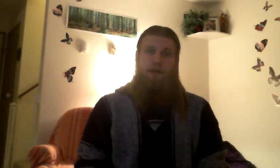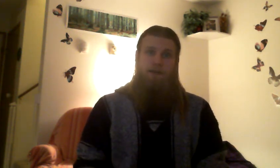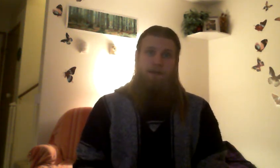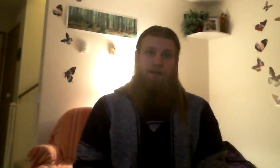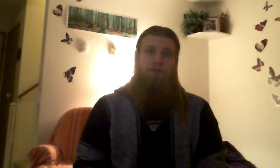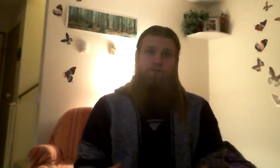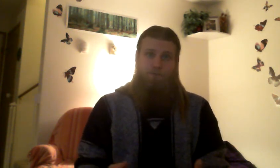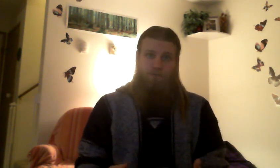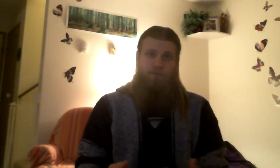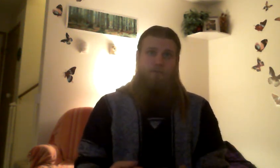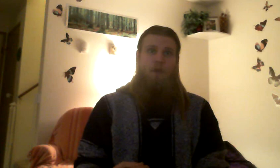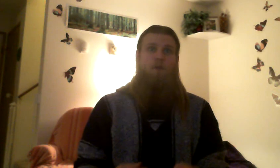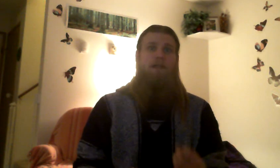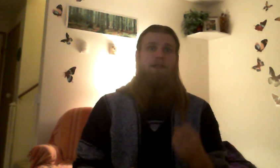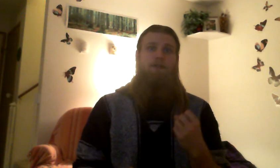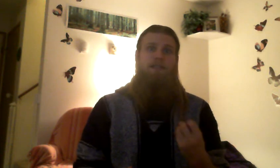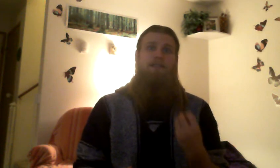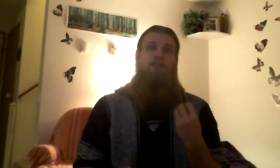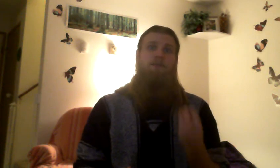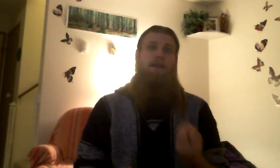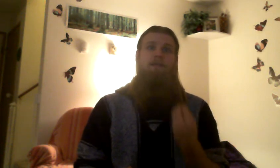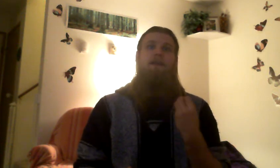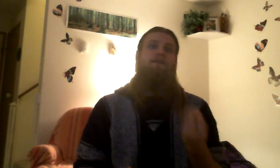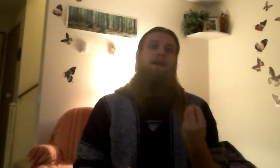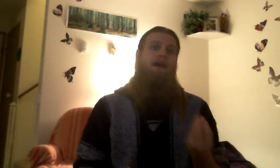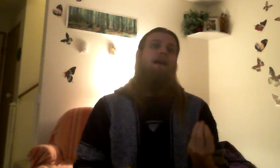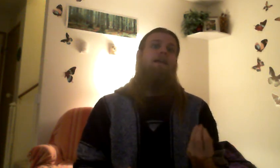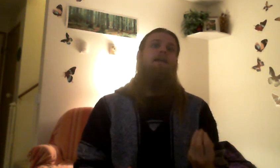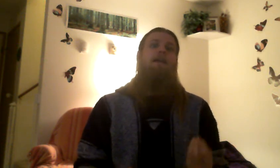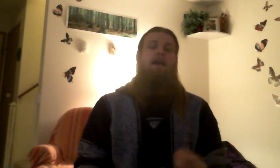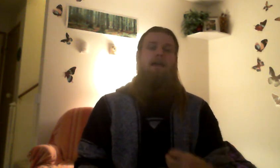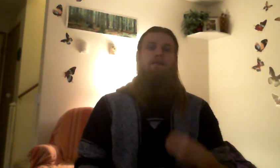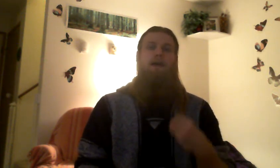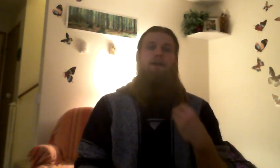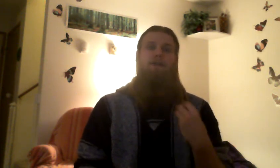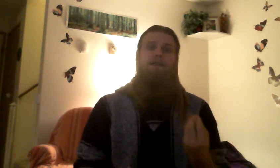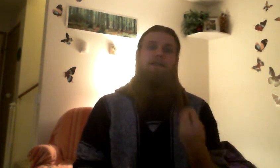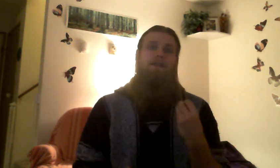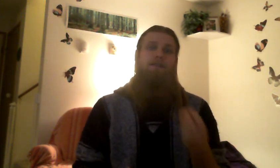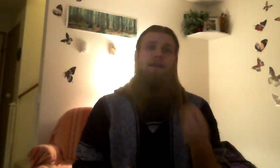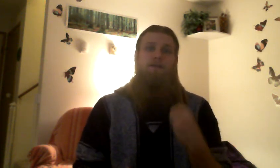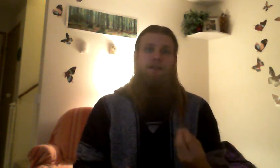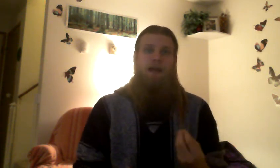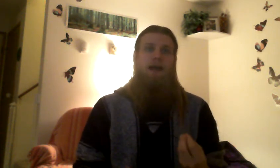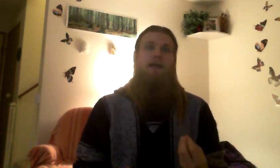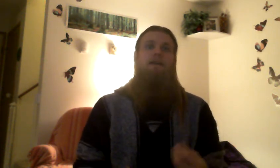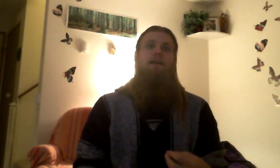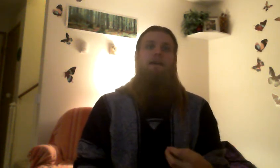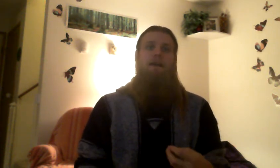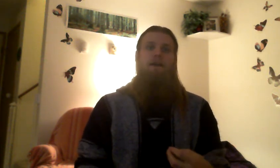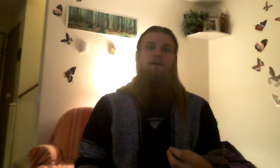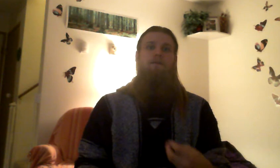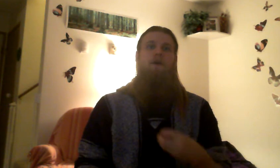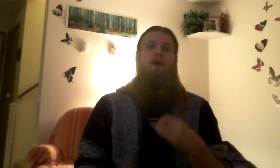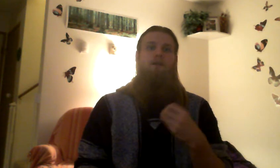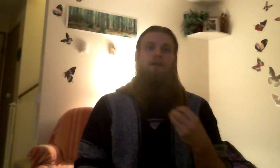regularly, will increase the strength of the eye. And by increasing the strength of the eye, all